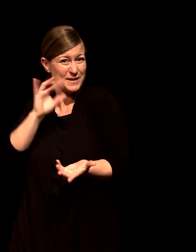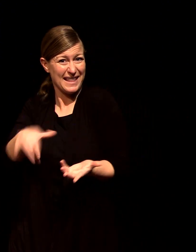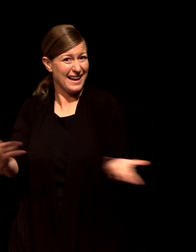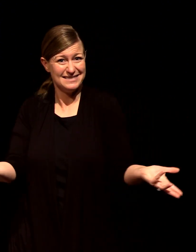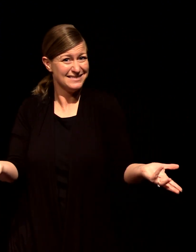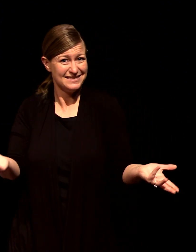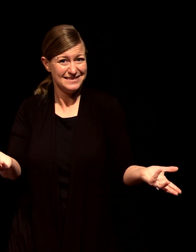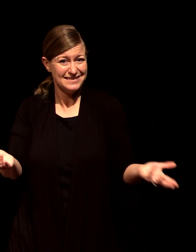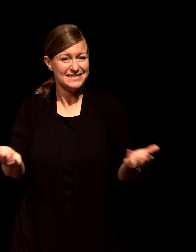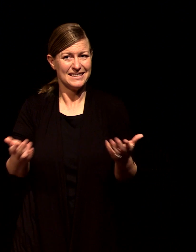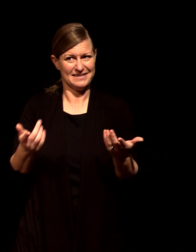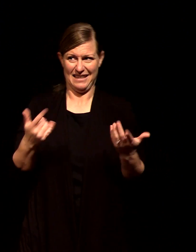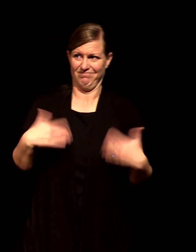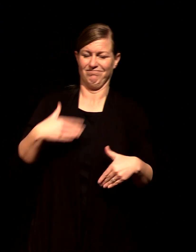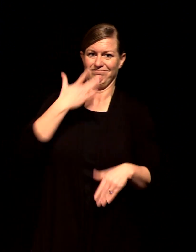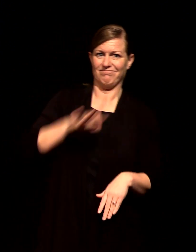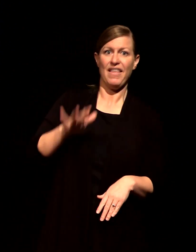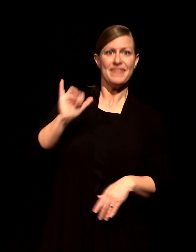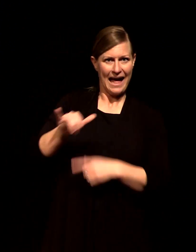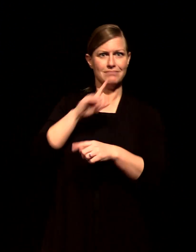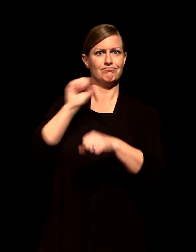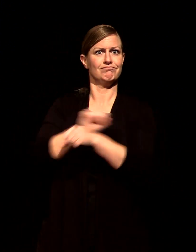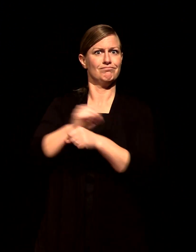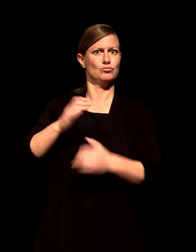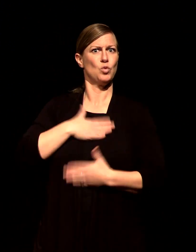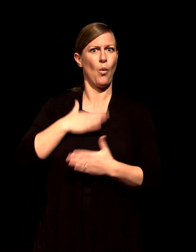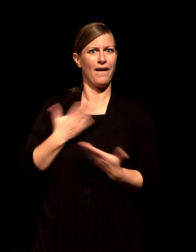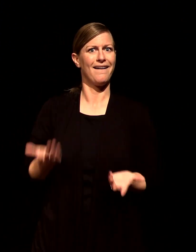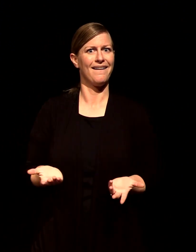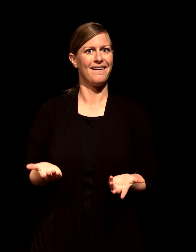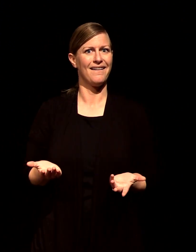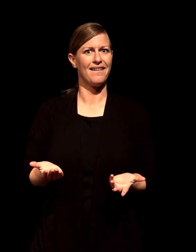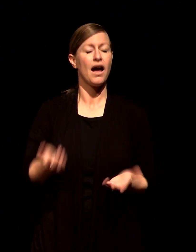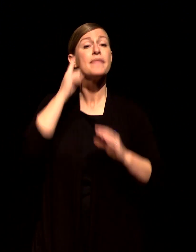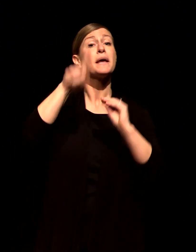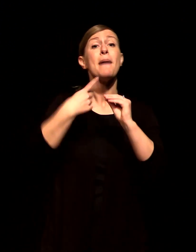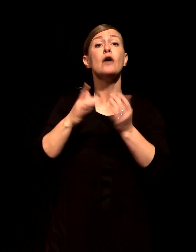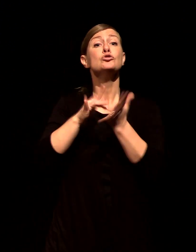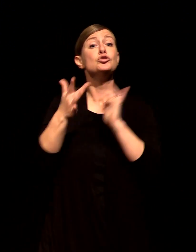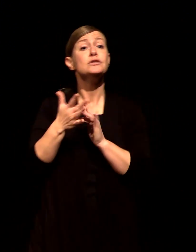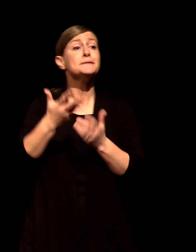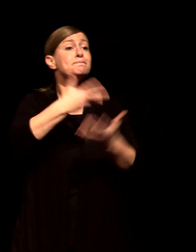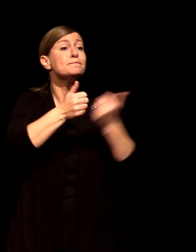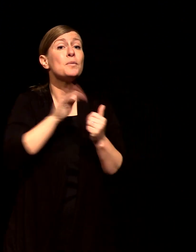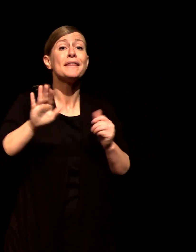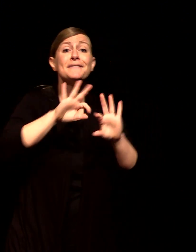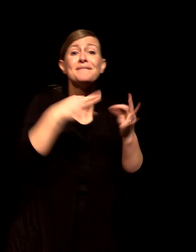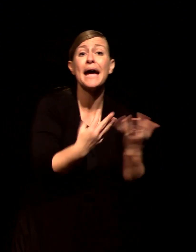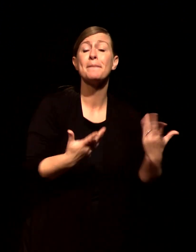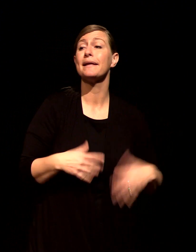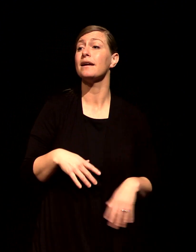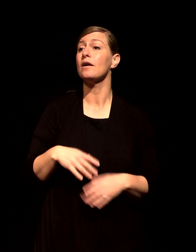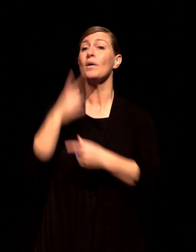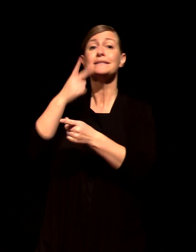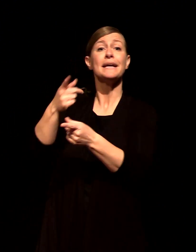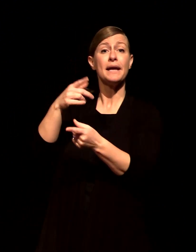think about when Lazarus was raised from the dead and Jesus at one point stands back and he sees Mary and Martha and